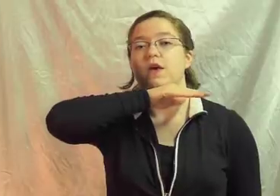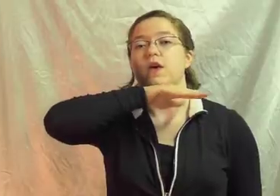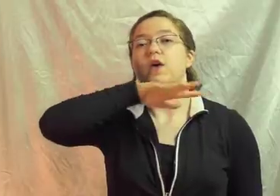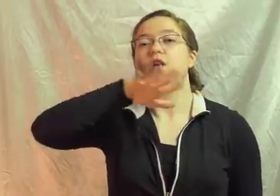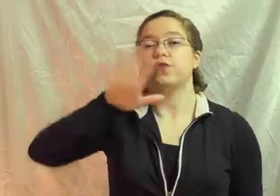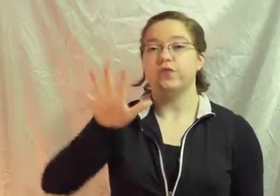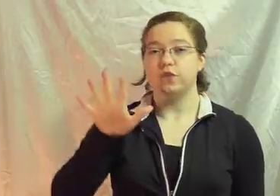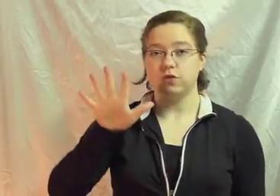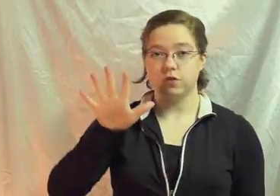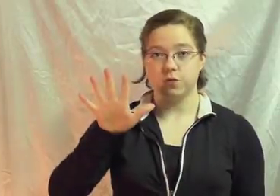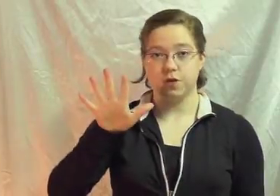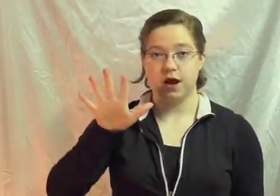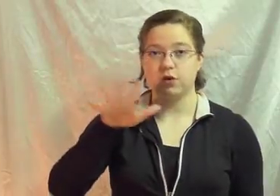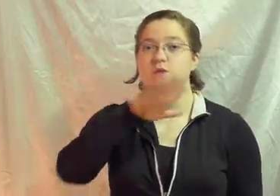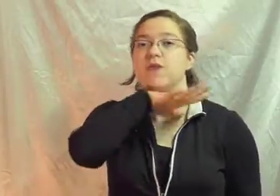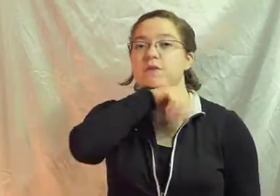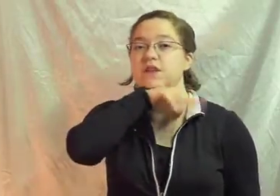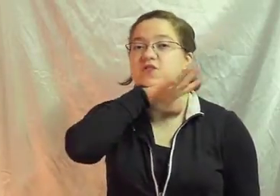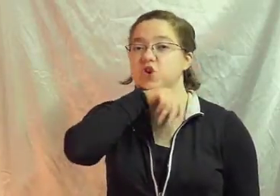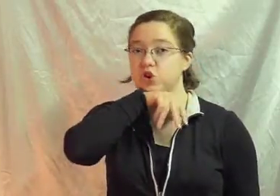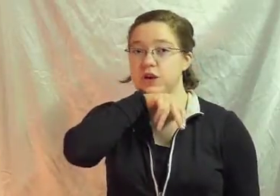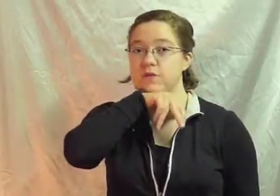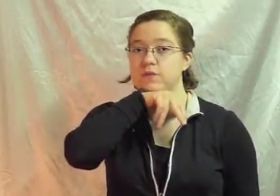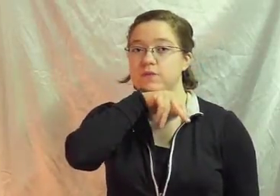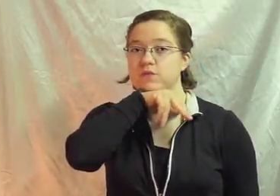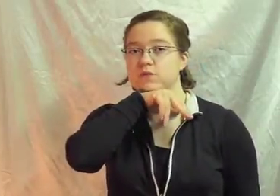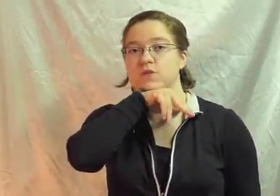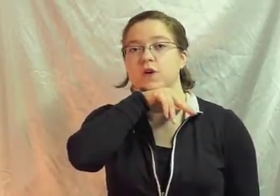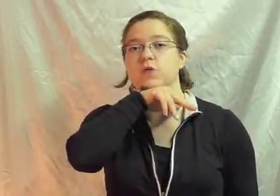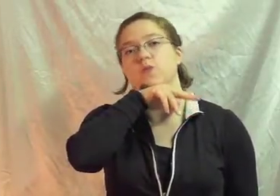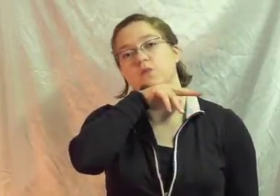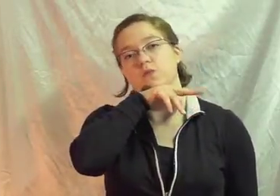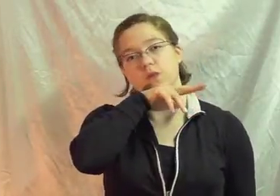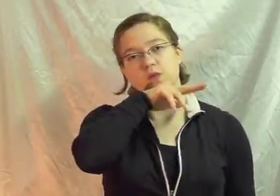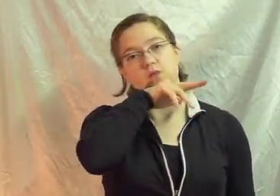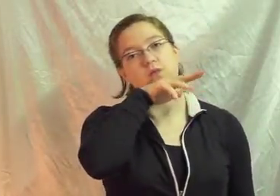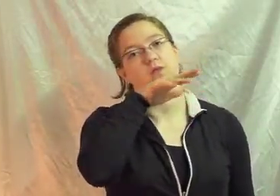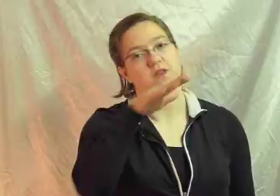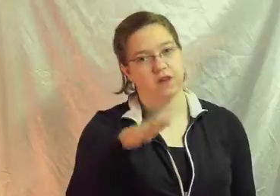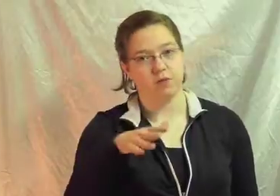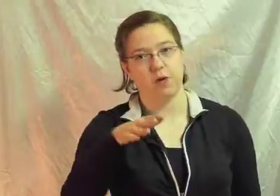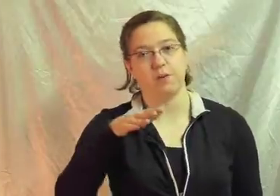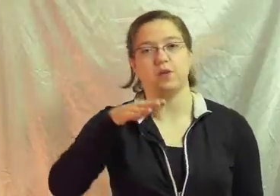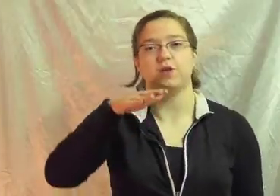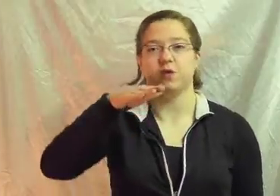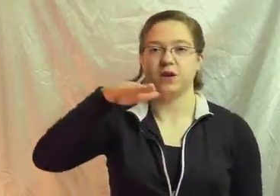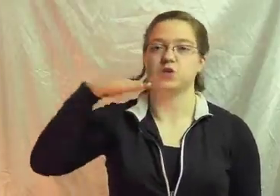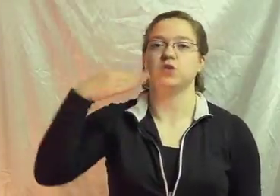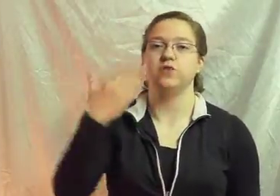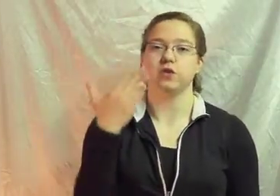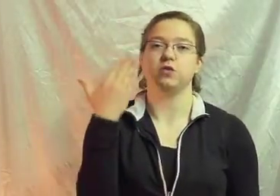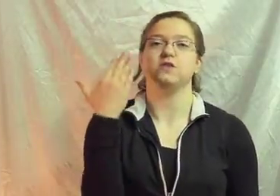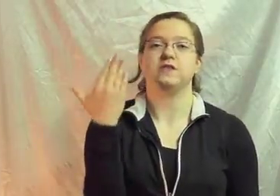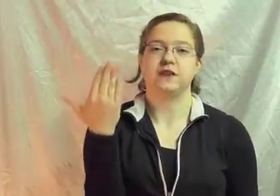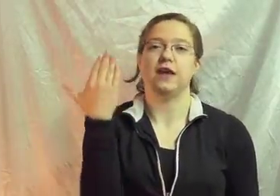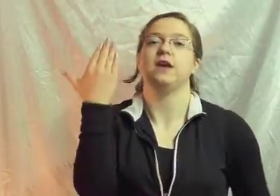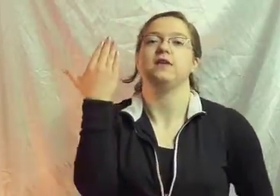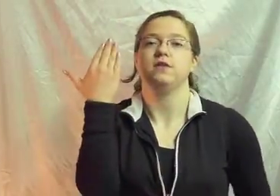If your fingers are spread out that means dirty So To sign properly You want to make sure your fingers stay together